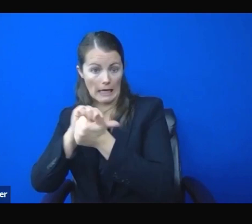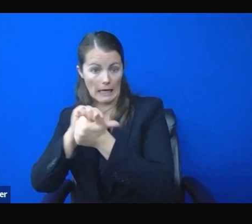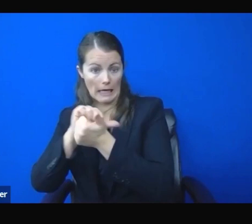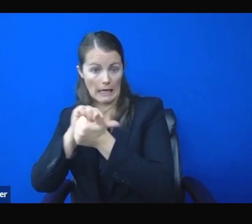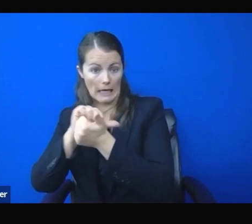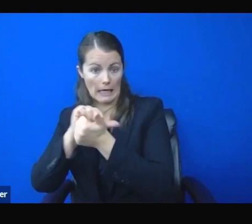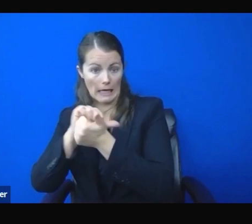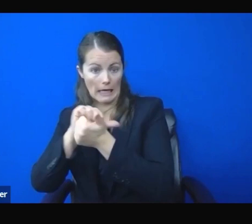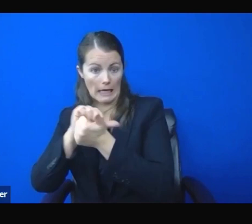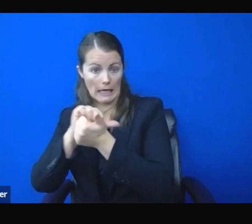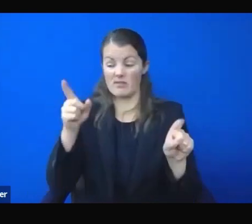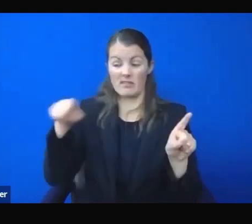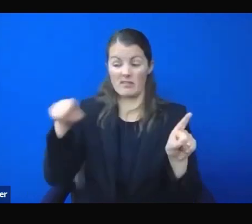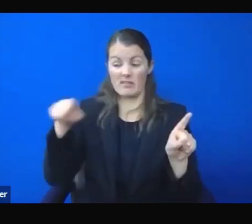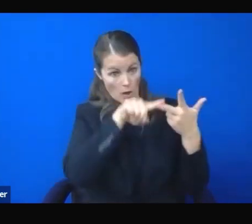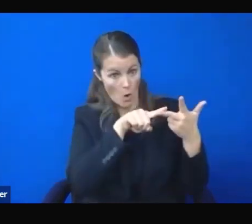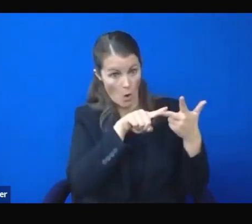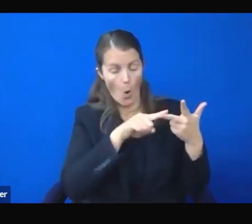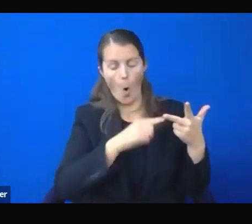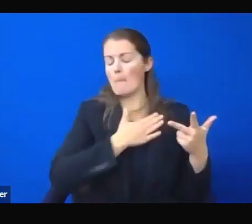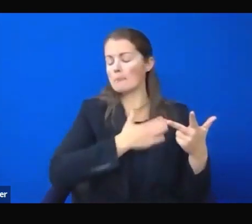solution, then they should probably stay home.